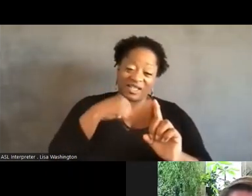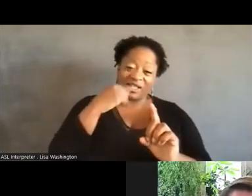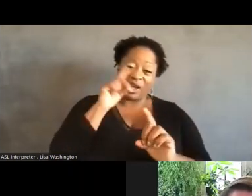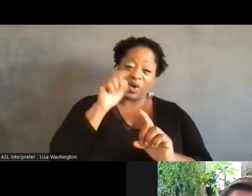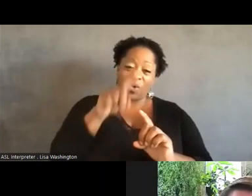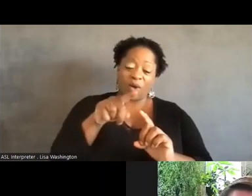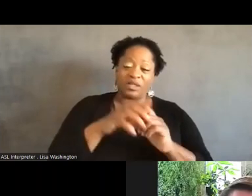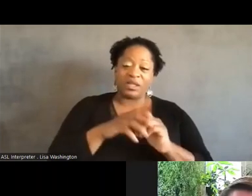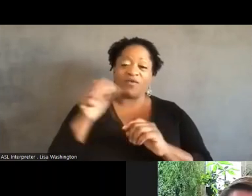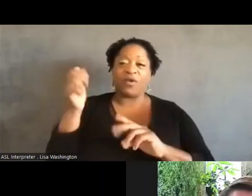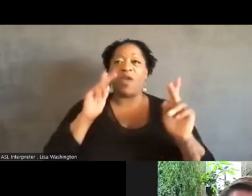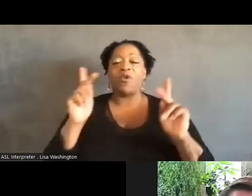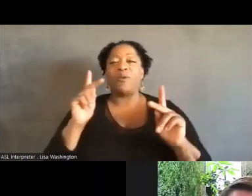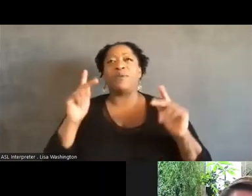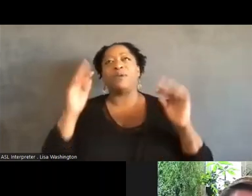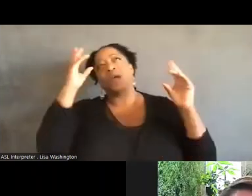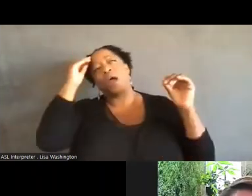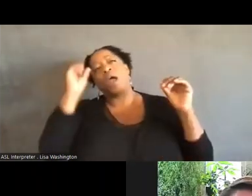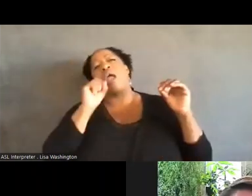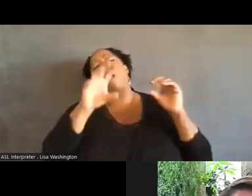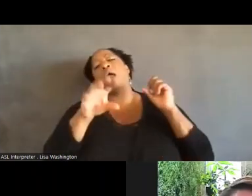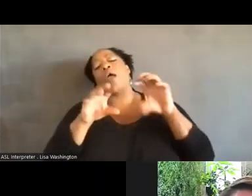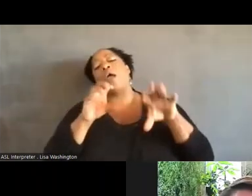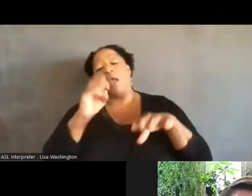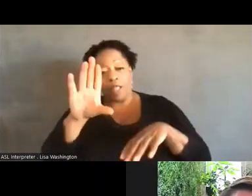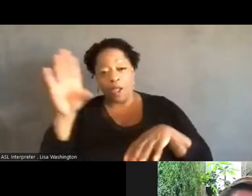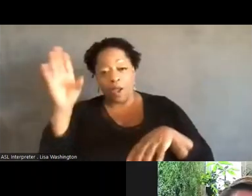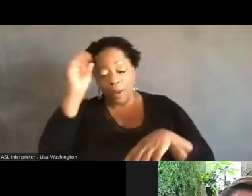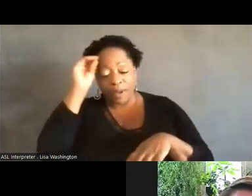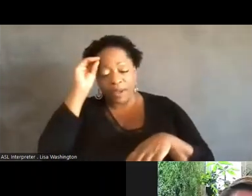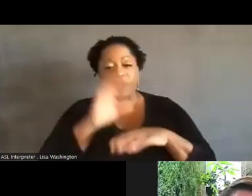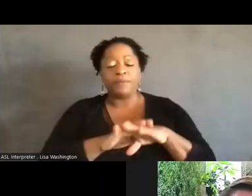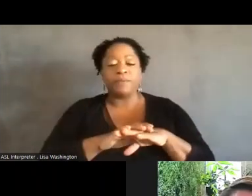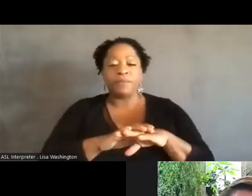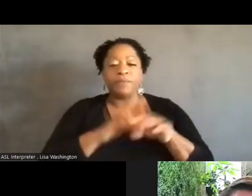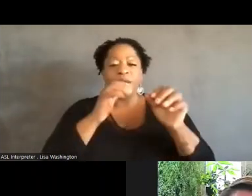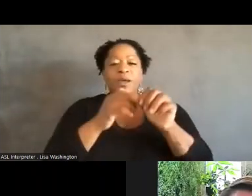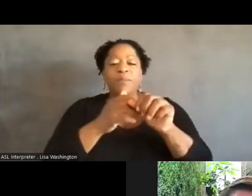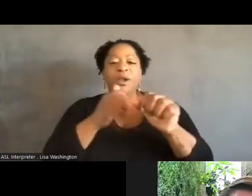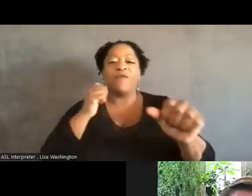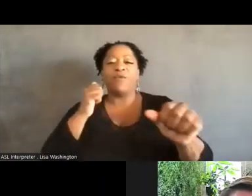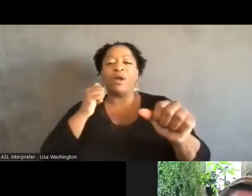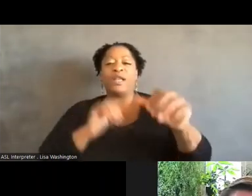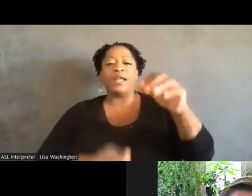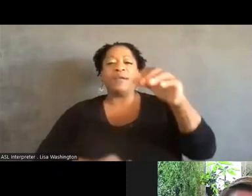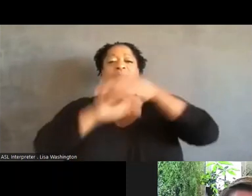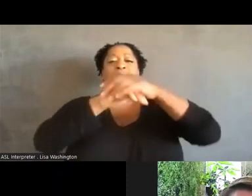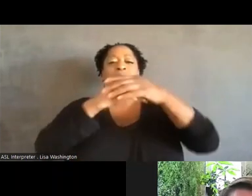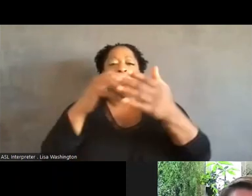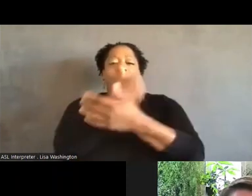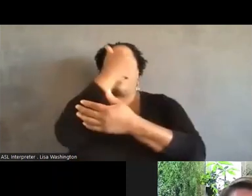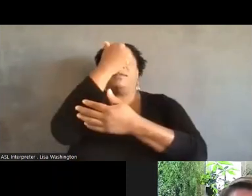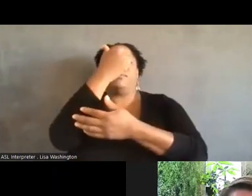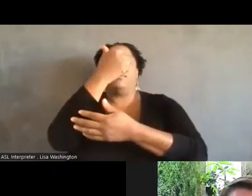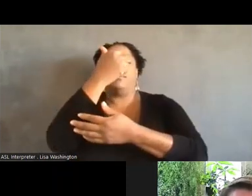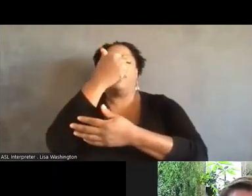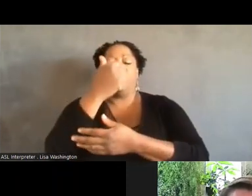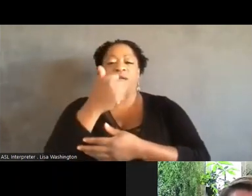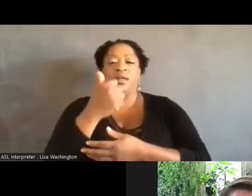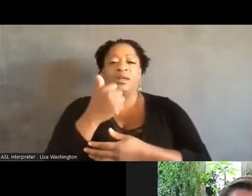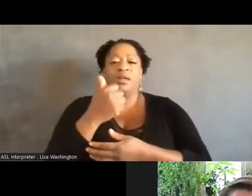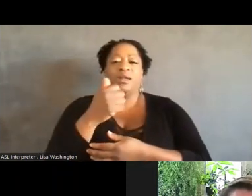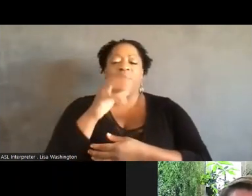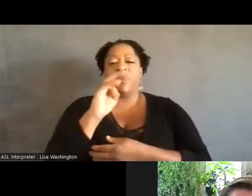others to also chime in, which is avoiding the kind of maximalism, right? It's like, um,